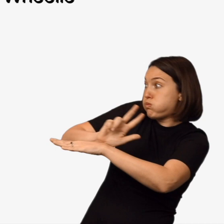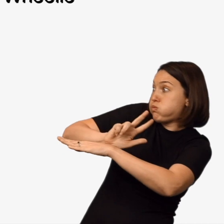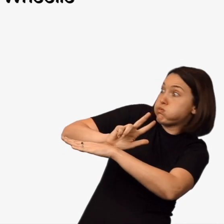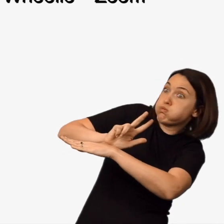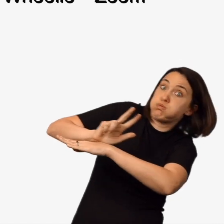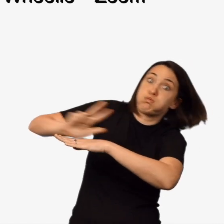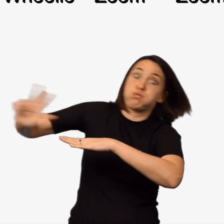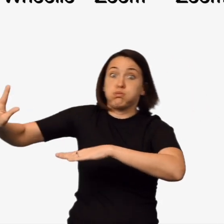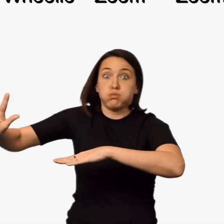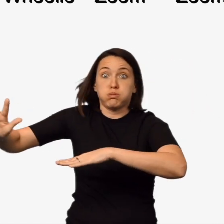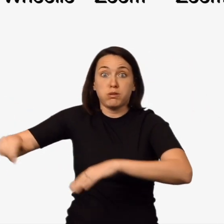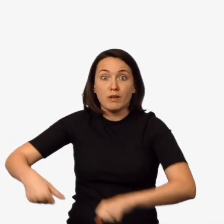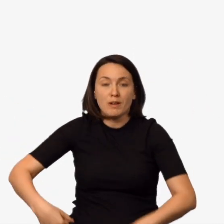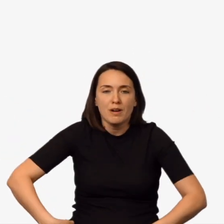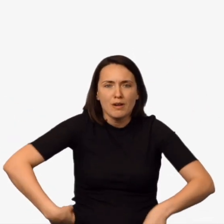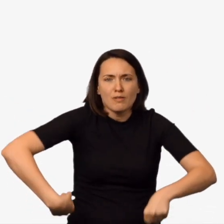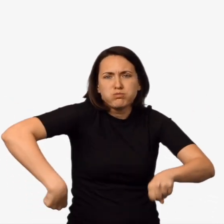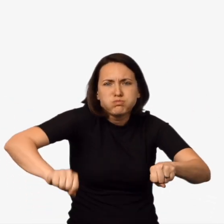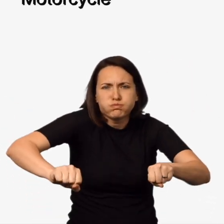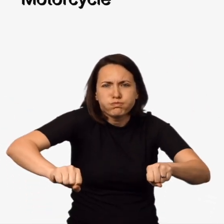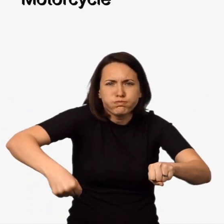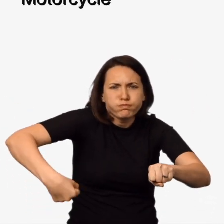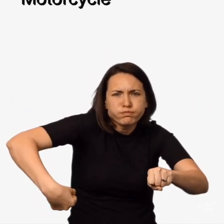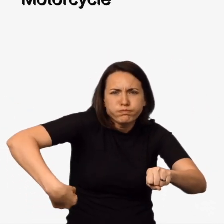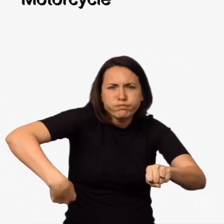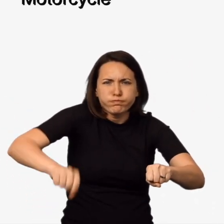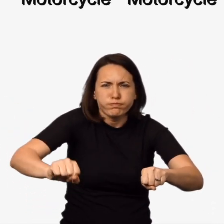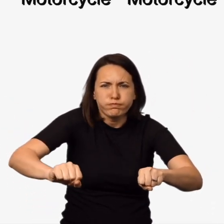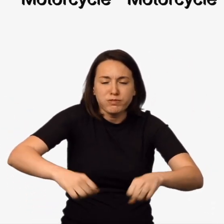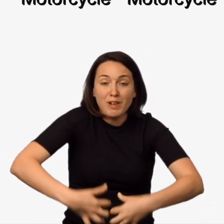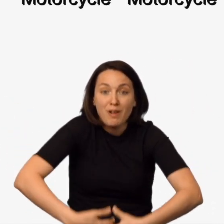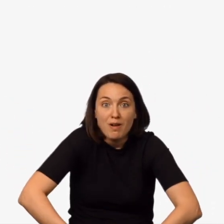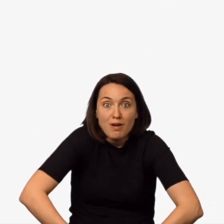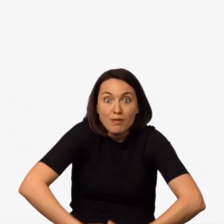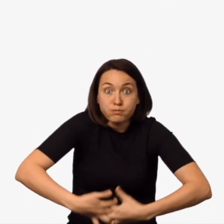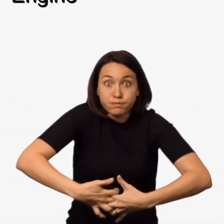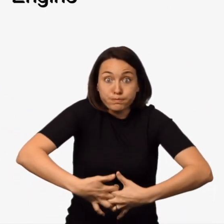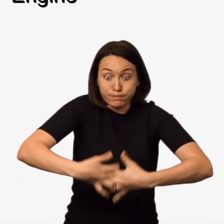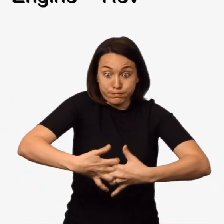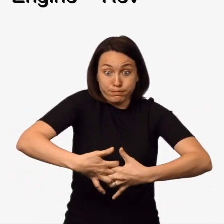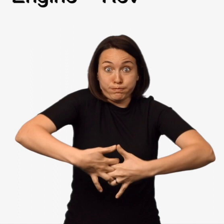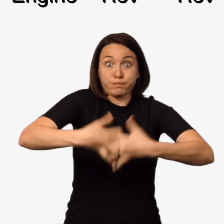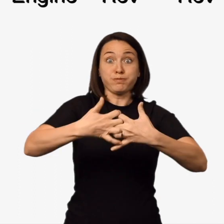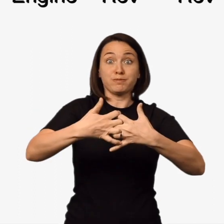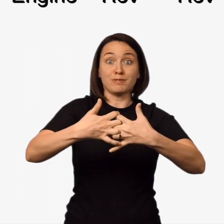Wheelie, zoom, zoom. Motorcycle. Motorcycle. Engine, rev, rev.